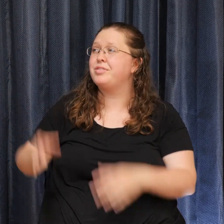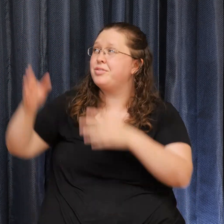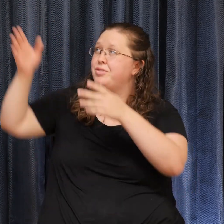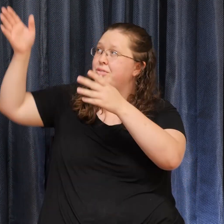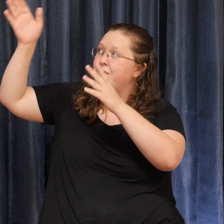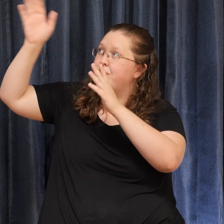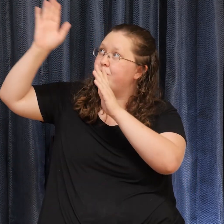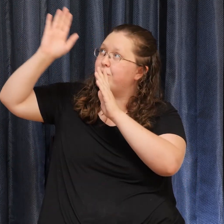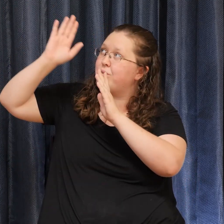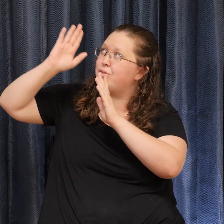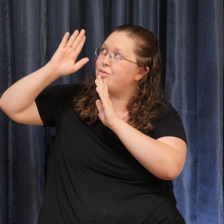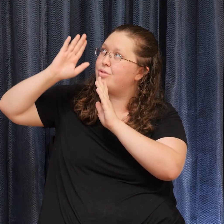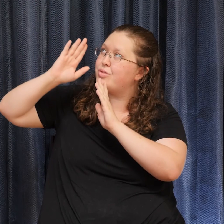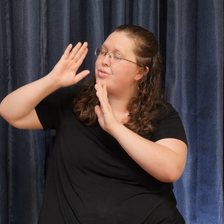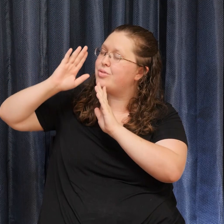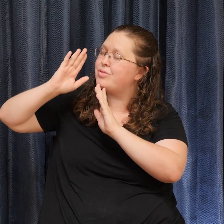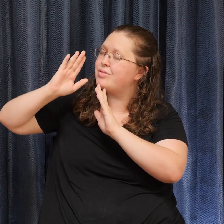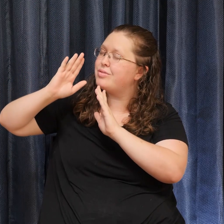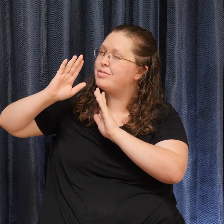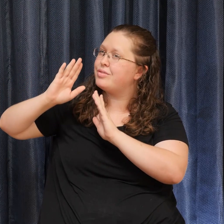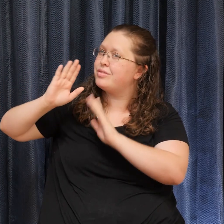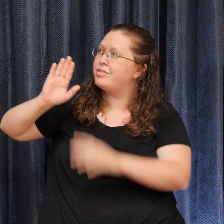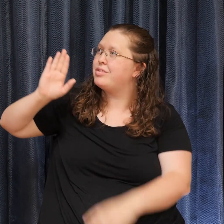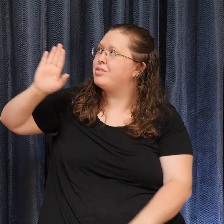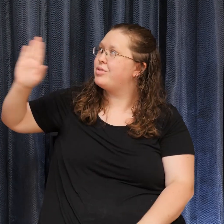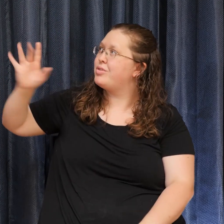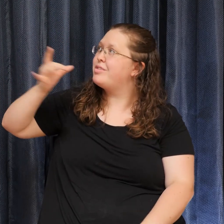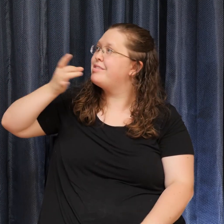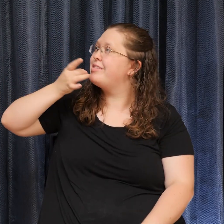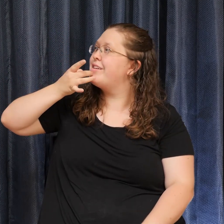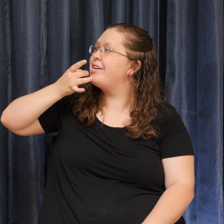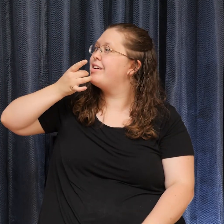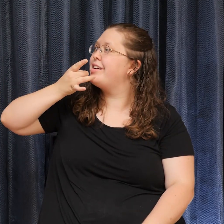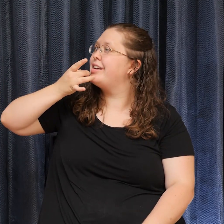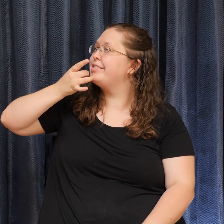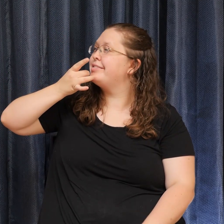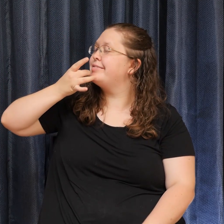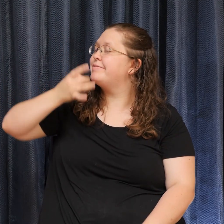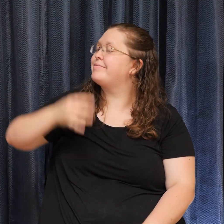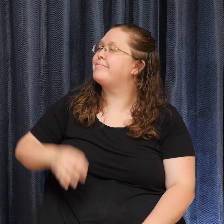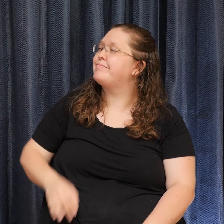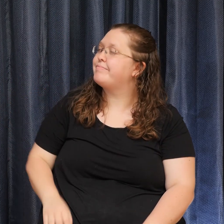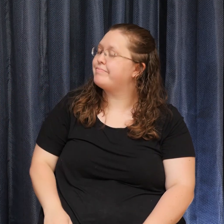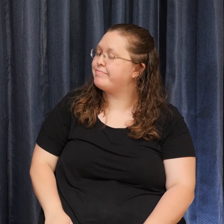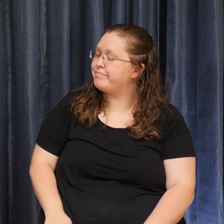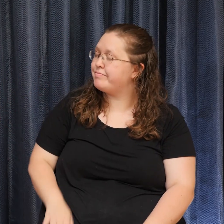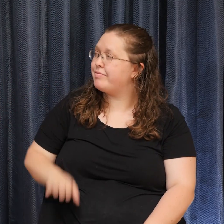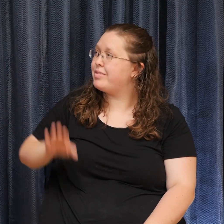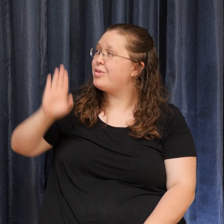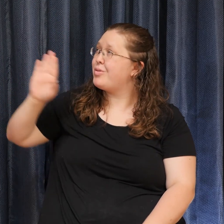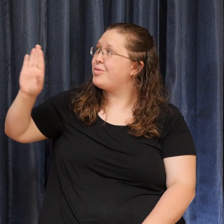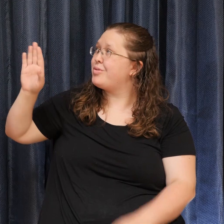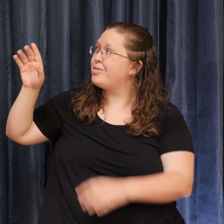Lord, let your light. Light of your